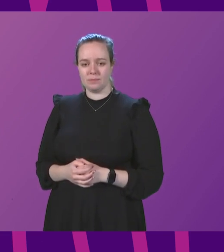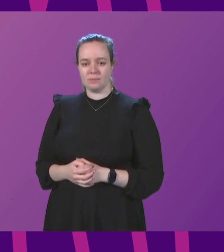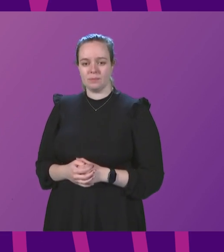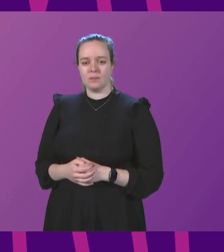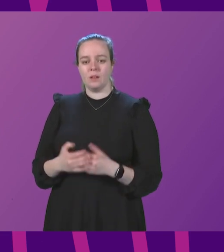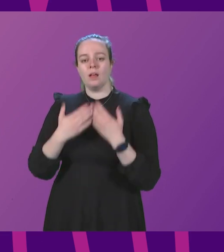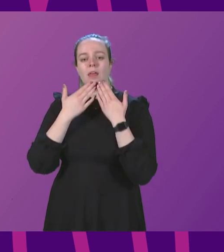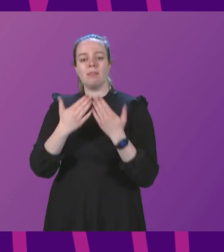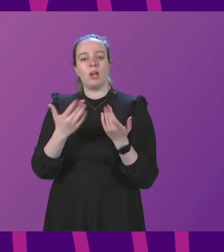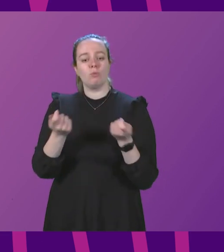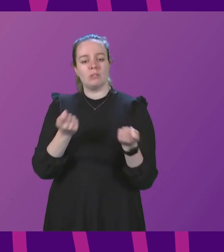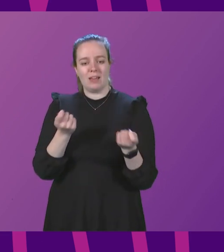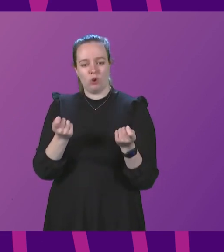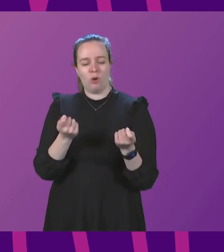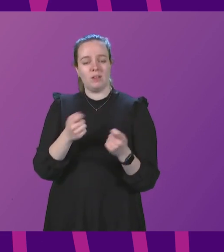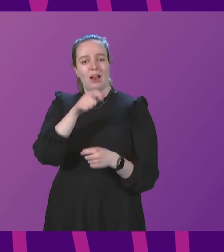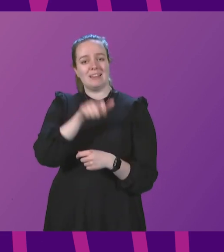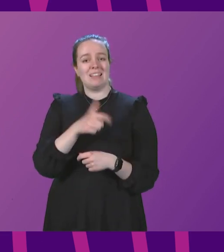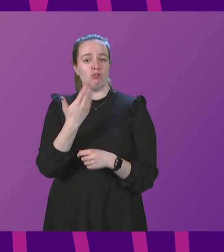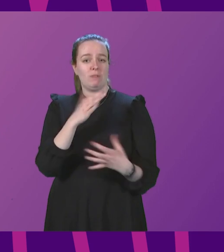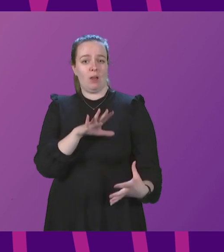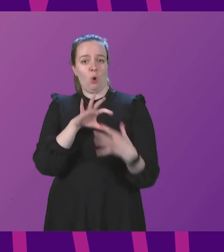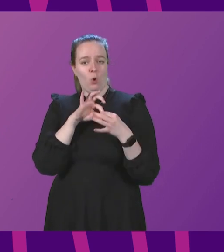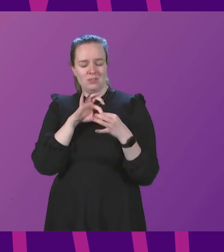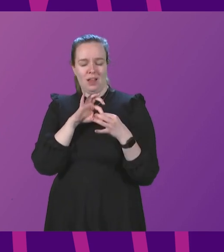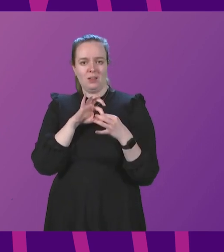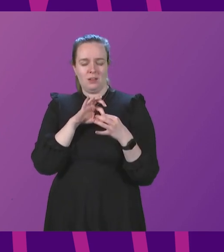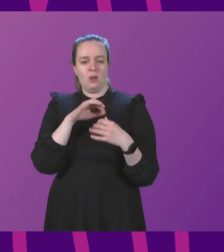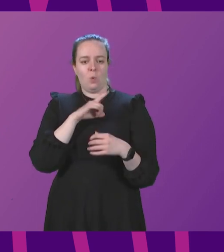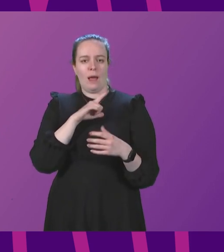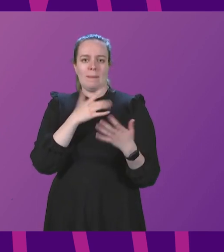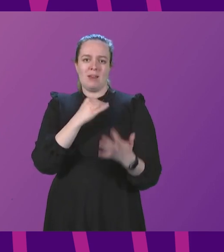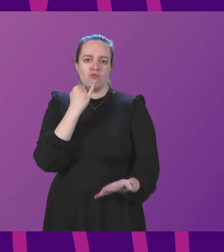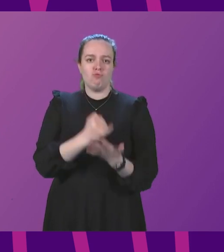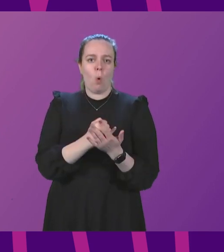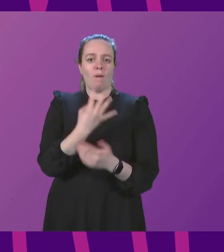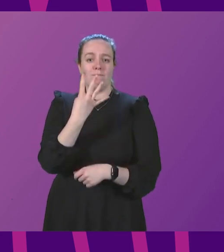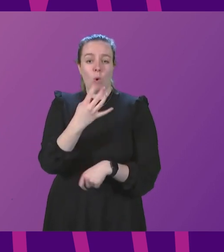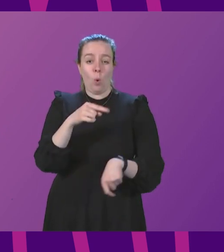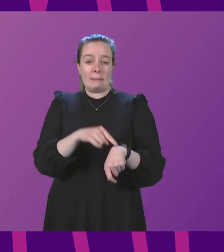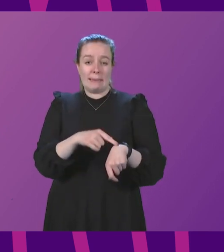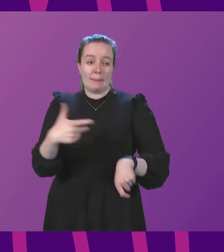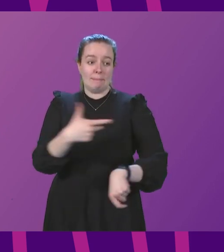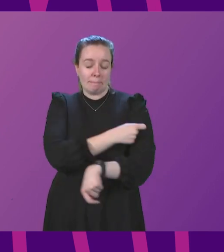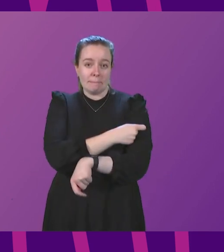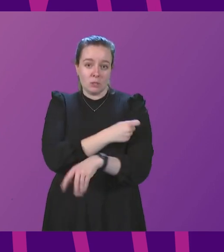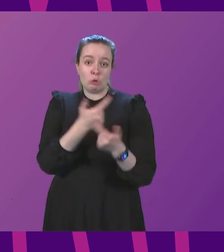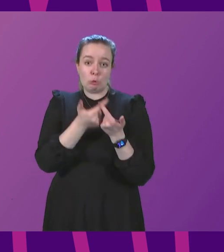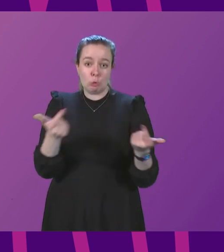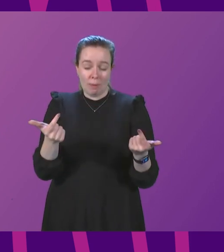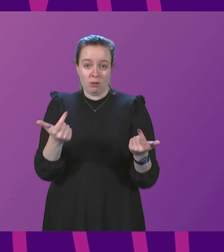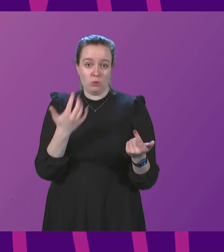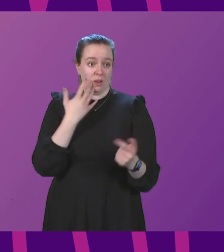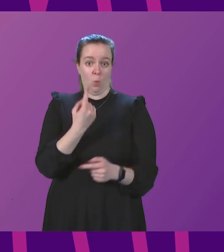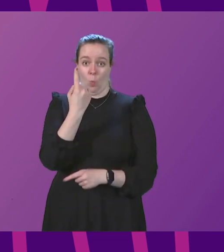Thank you President Officer A constituent recently contacted me after they were wrongly administered four times the dose of the Covid Pfizer vaccine in one